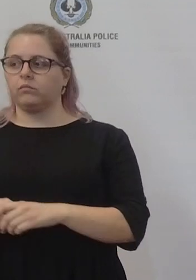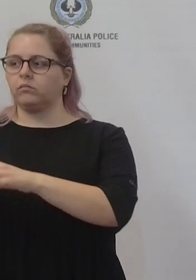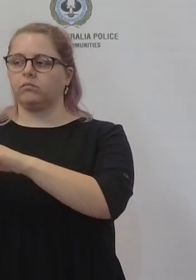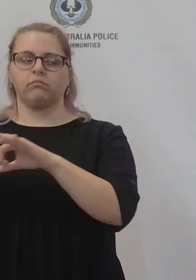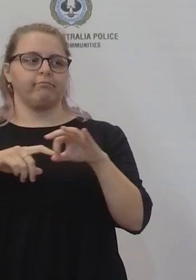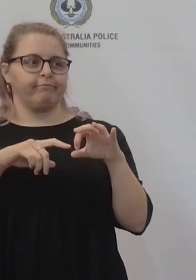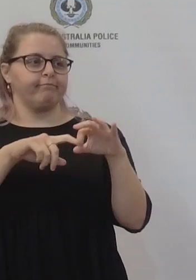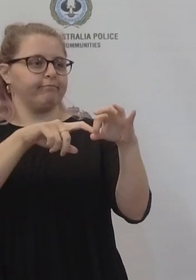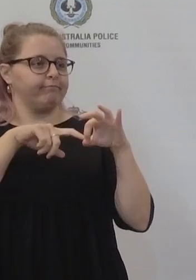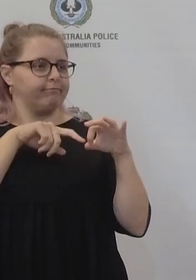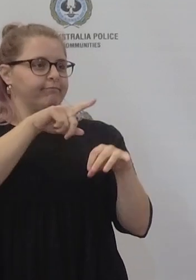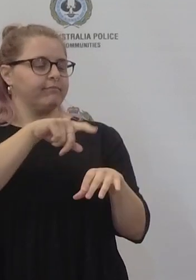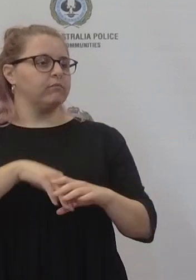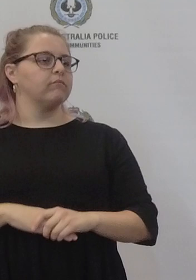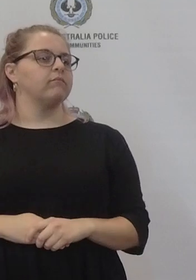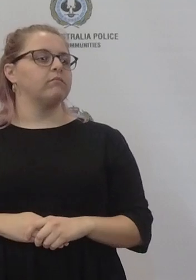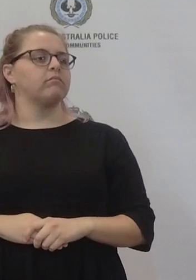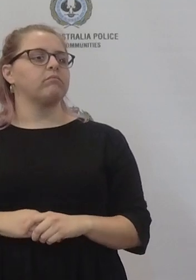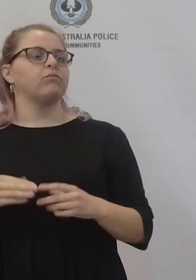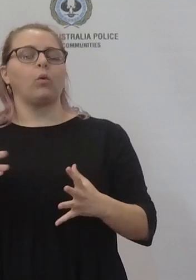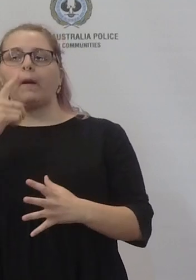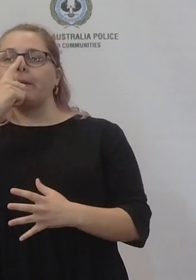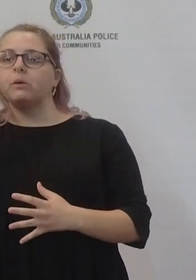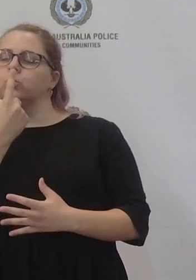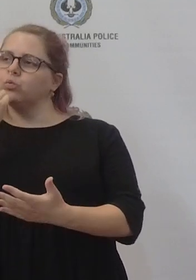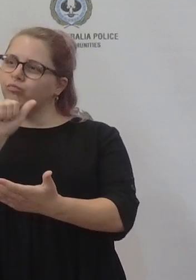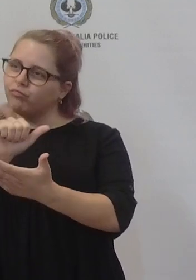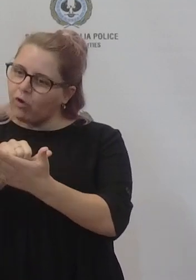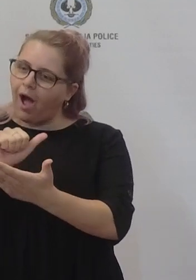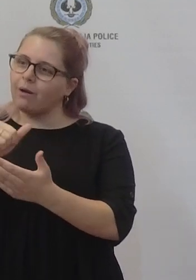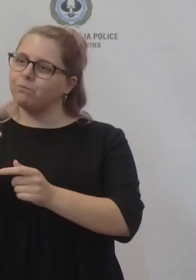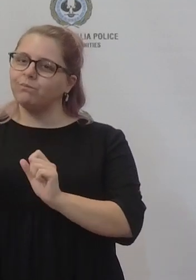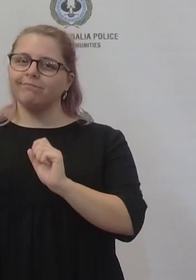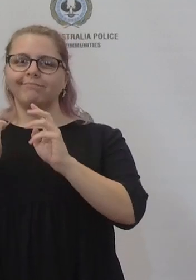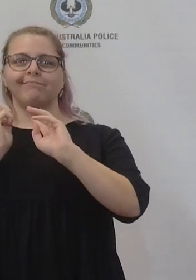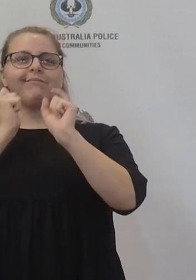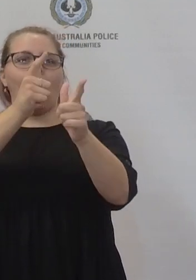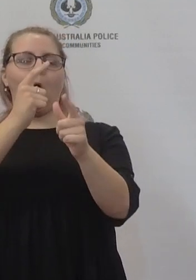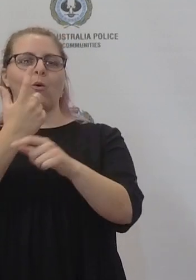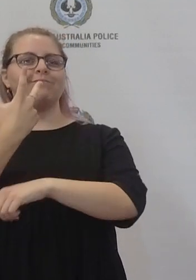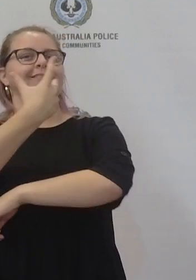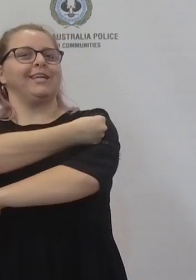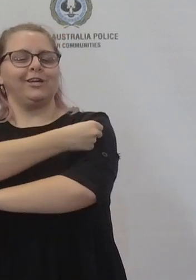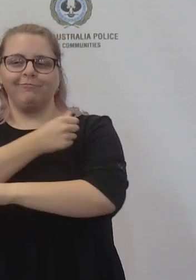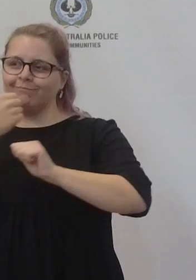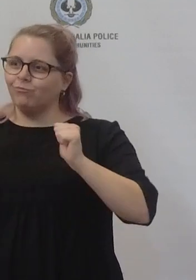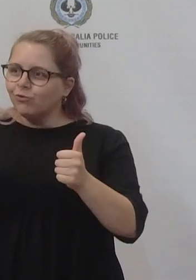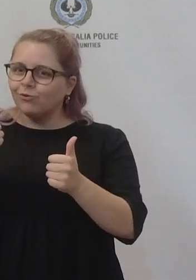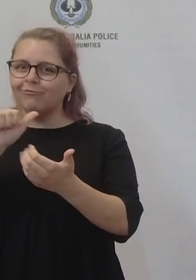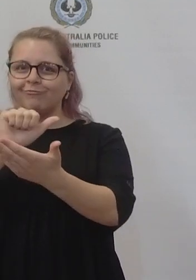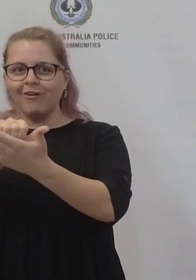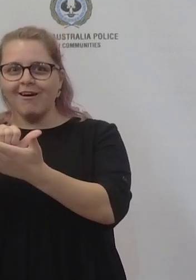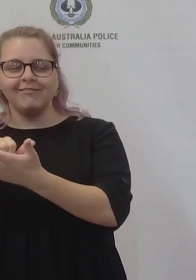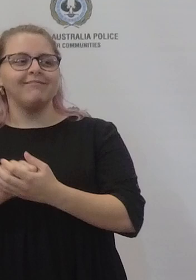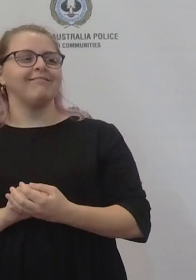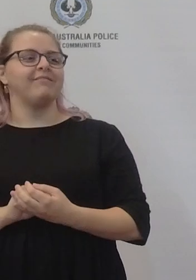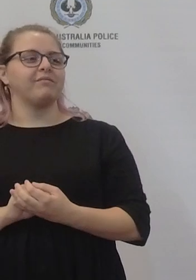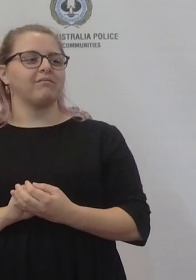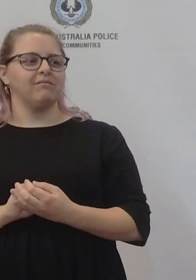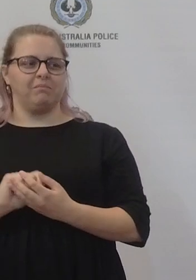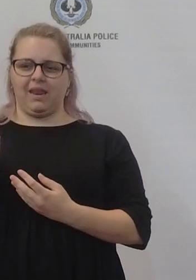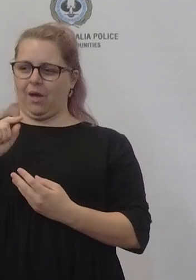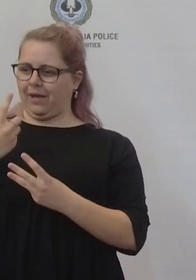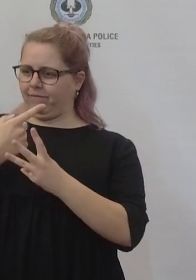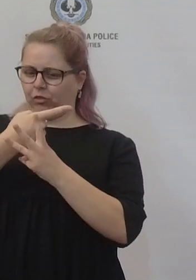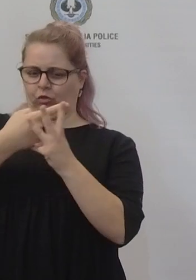what do you say to people that have done the right thing gone and got vaccinated and yet here you are and the three three of the most powerful people in